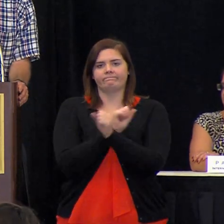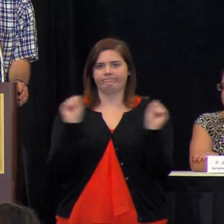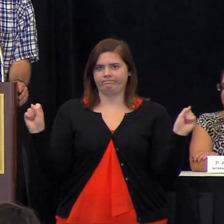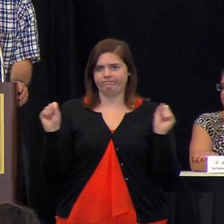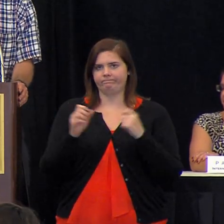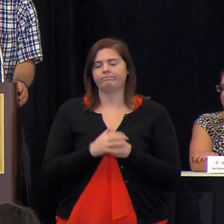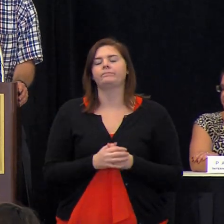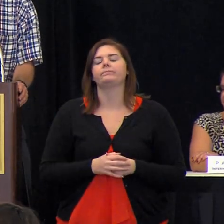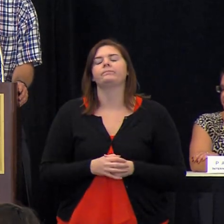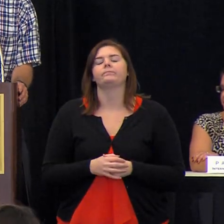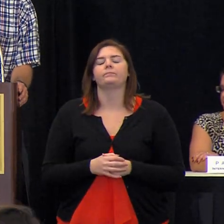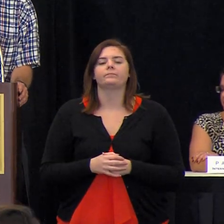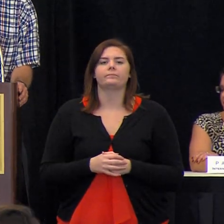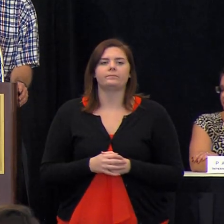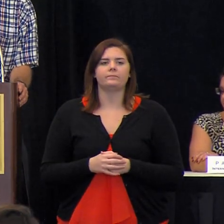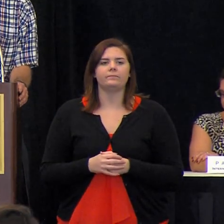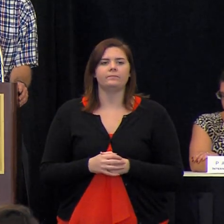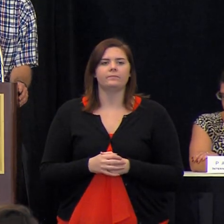i think